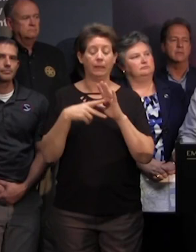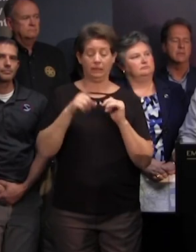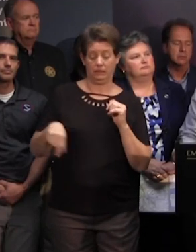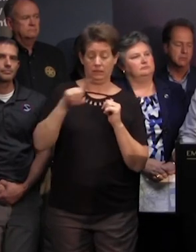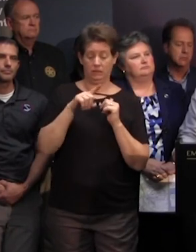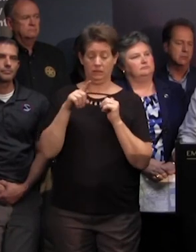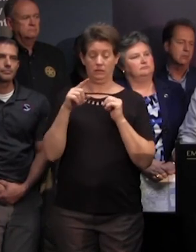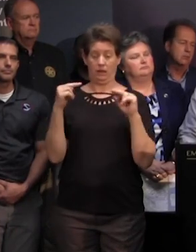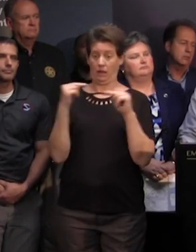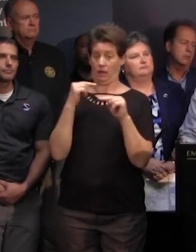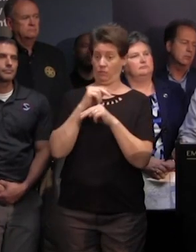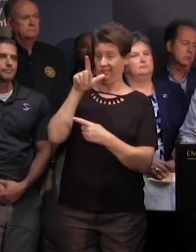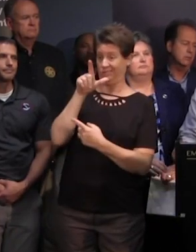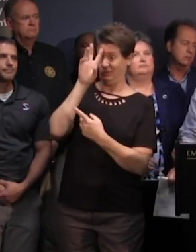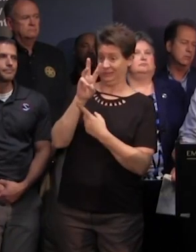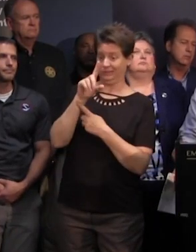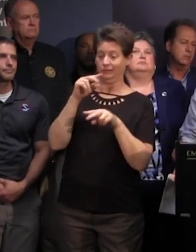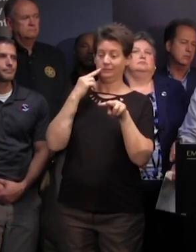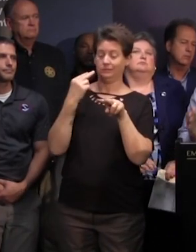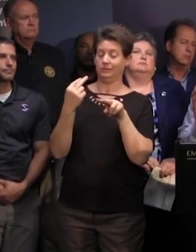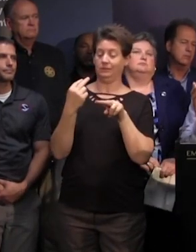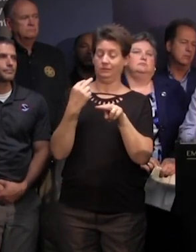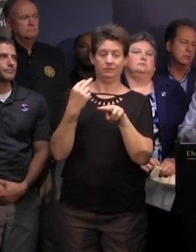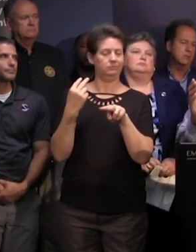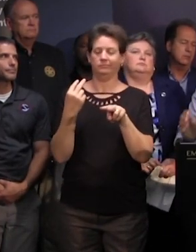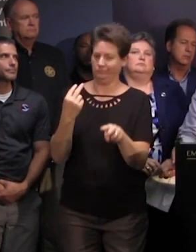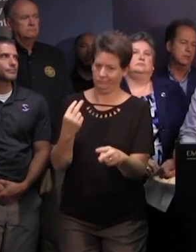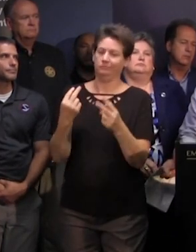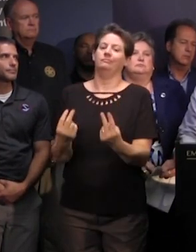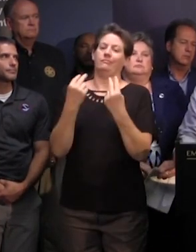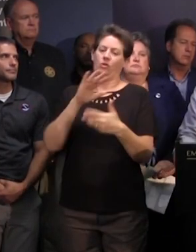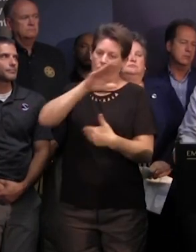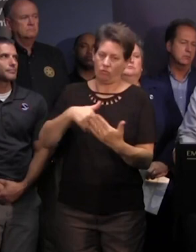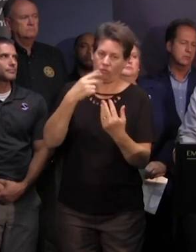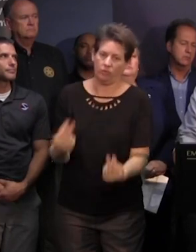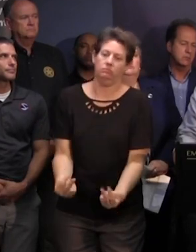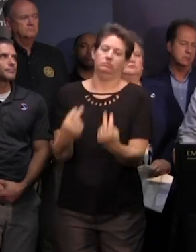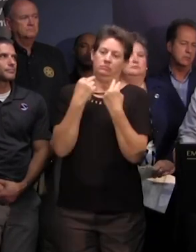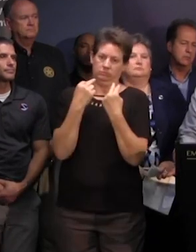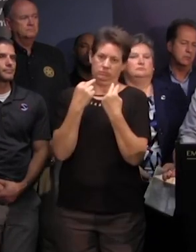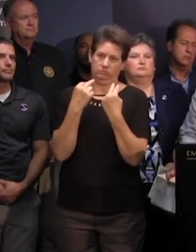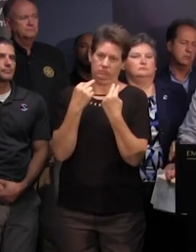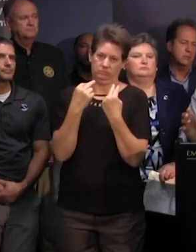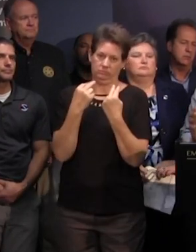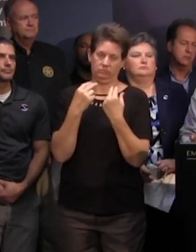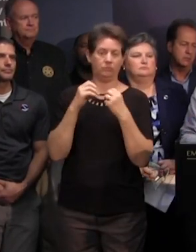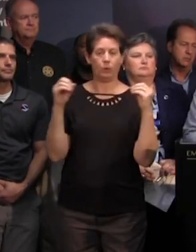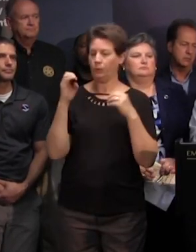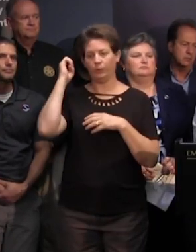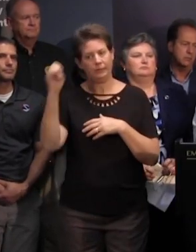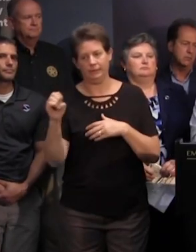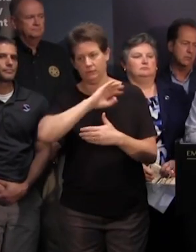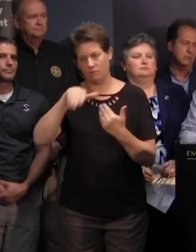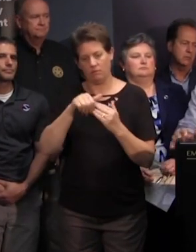i-26 uh from charleston to columbia both east and westbound uh will proceed in the same direction heading